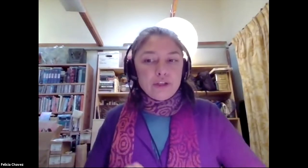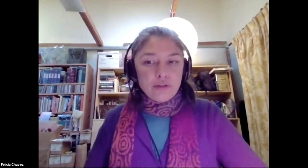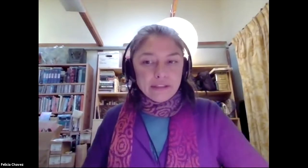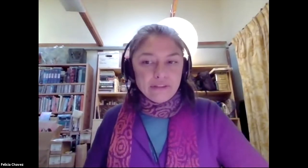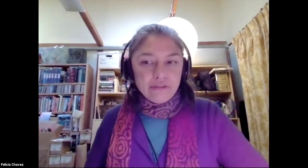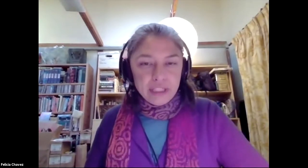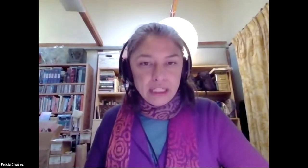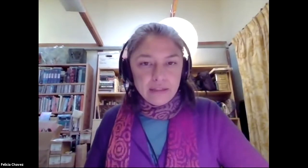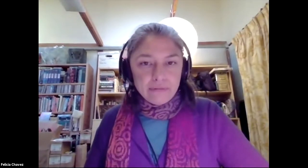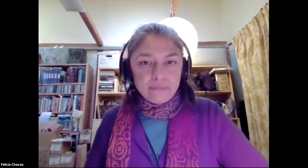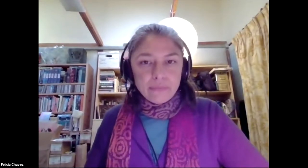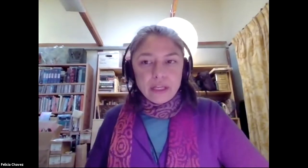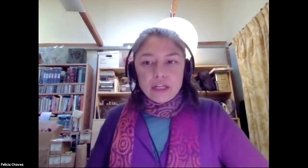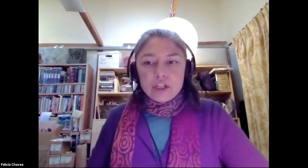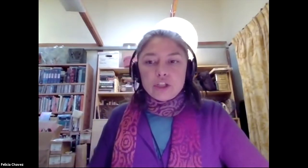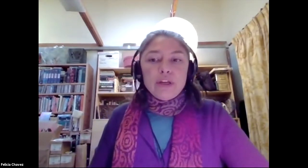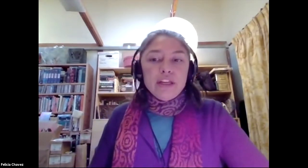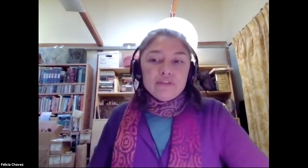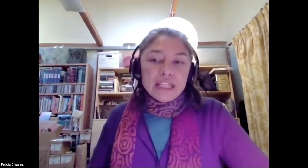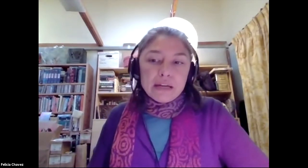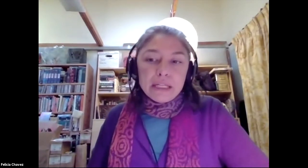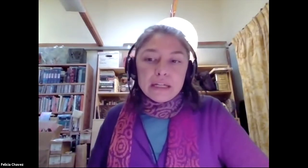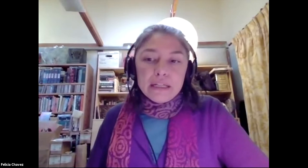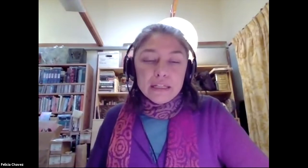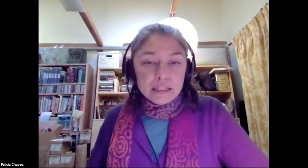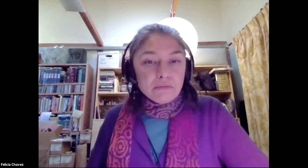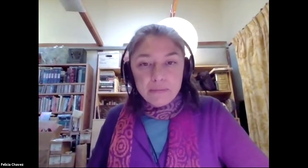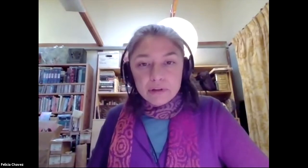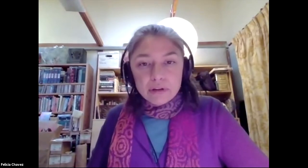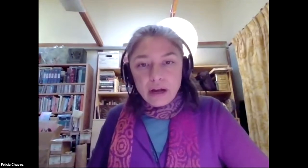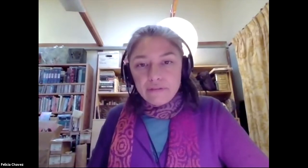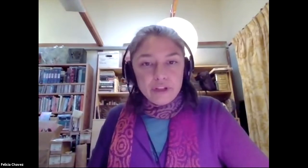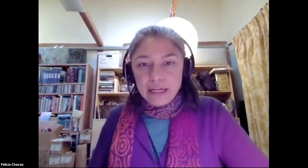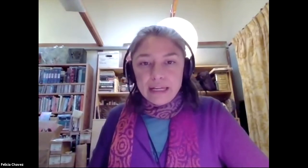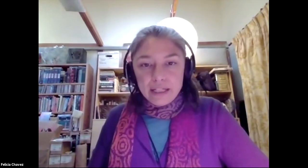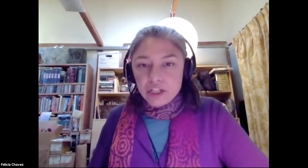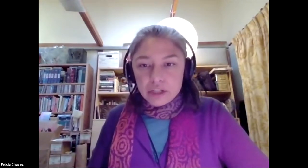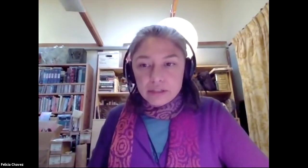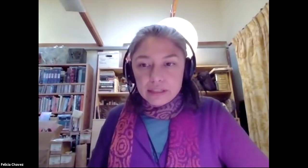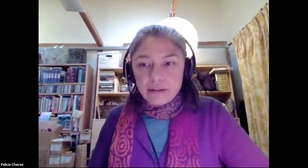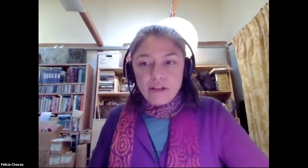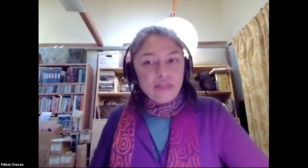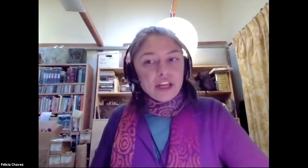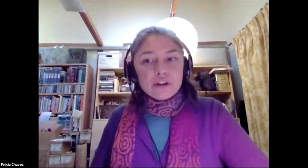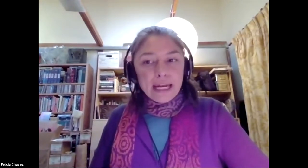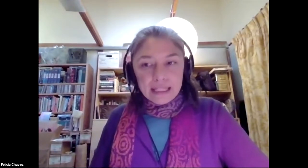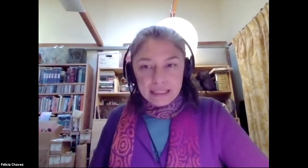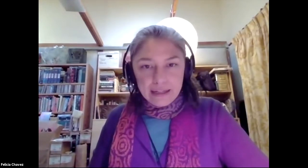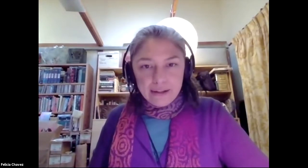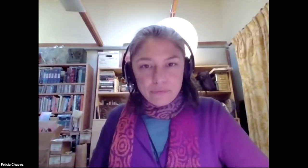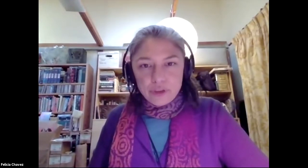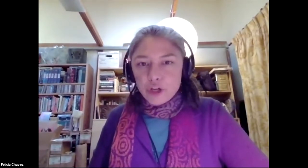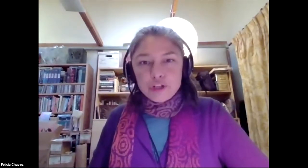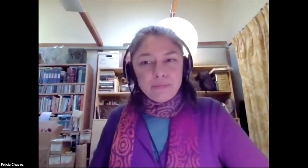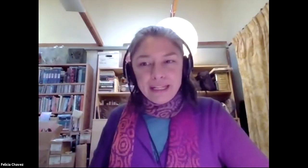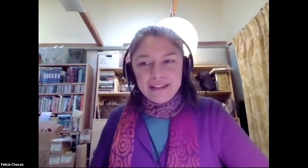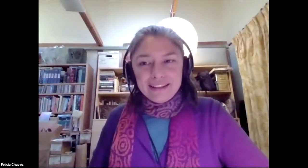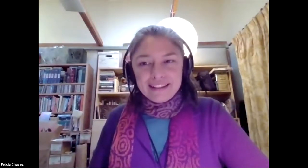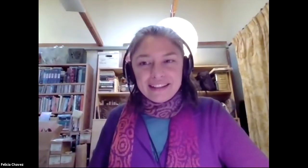2015. so if zambia is a member of the united nations theoretically yes he says it